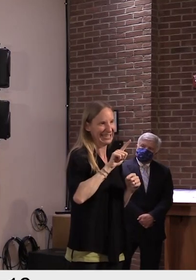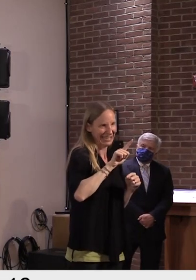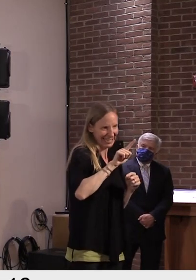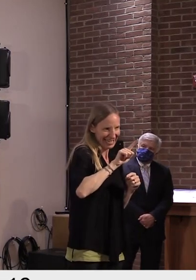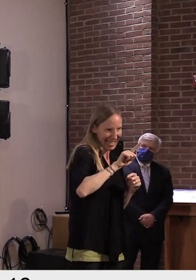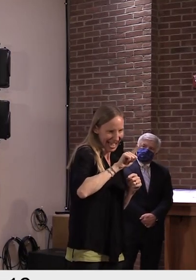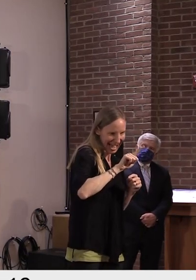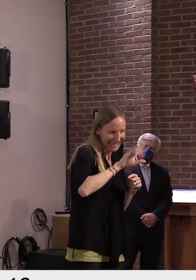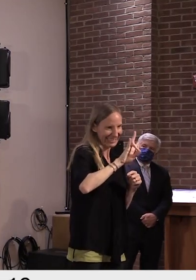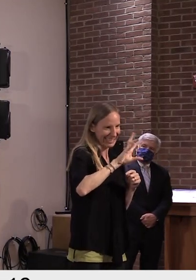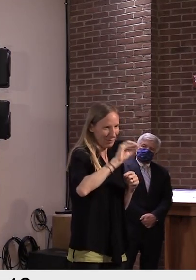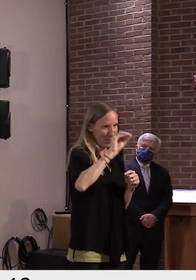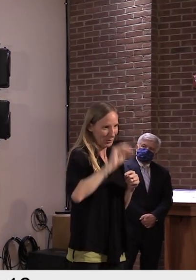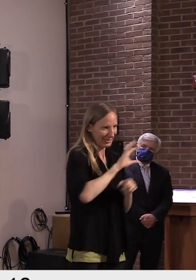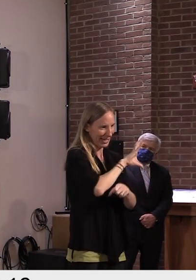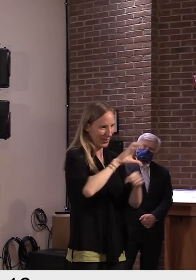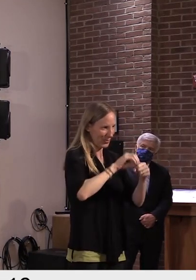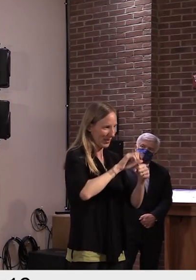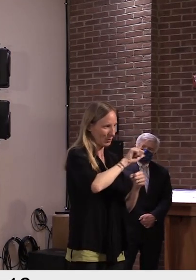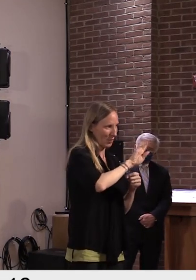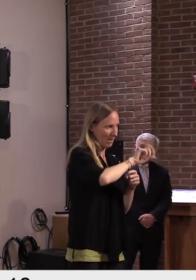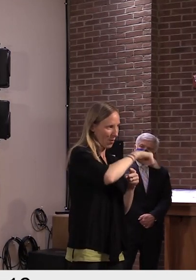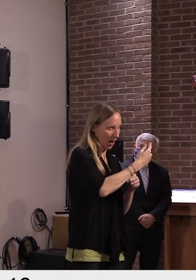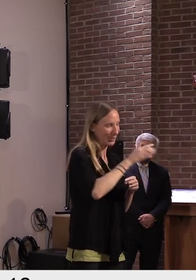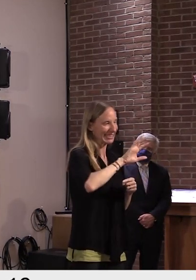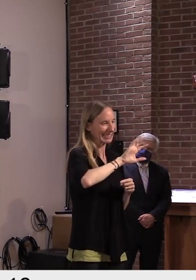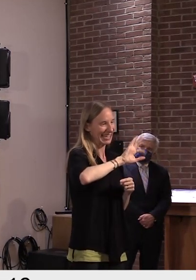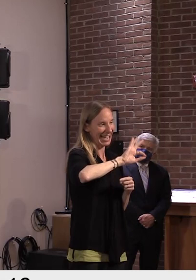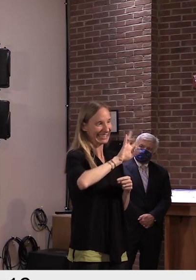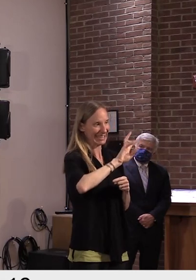99% in the last 48 hours.